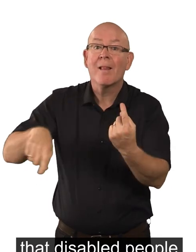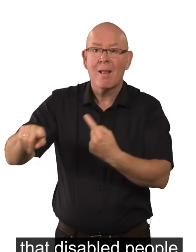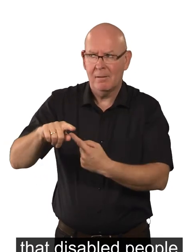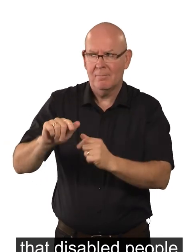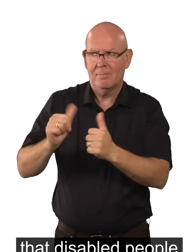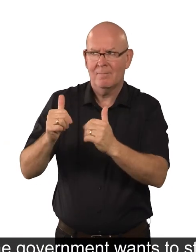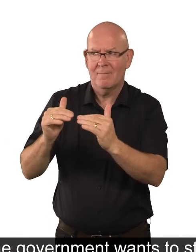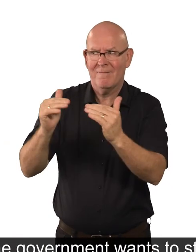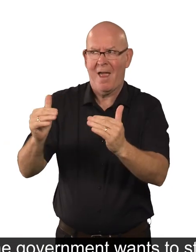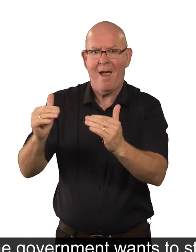fairly.